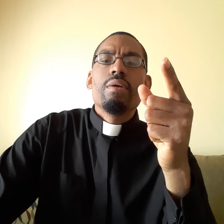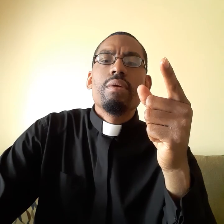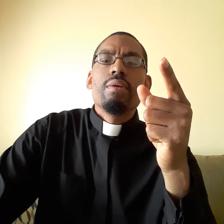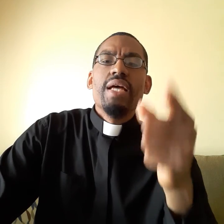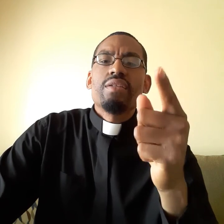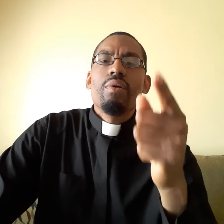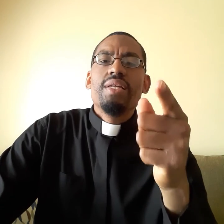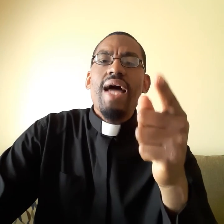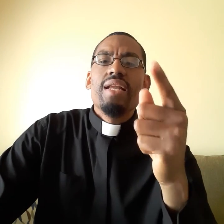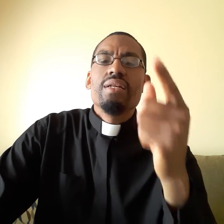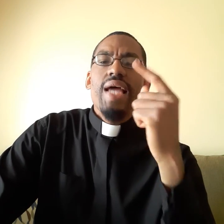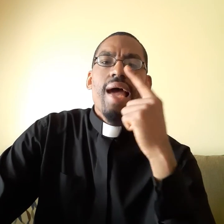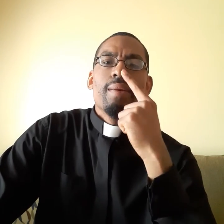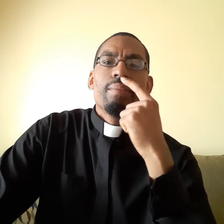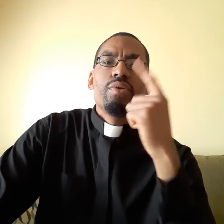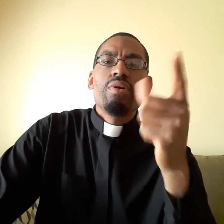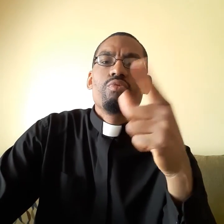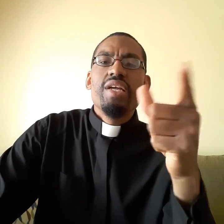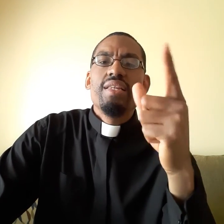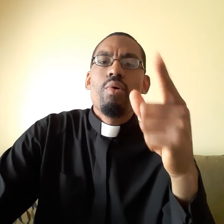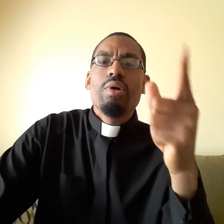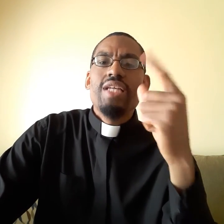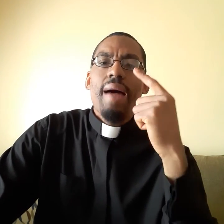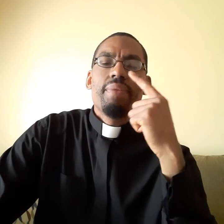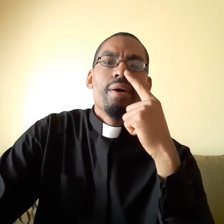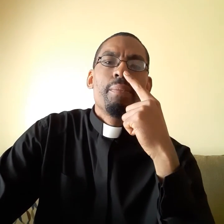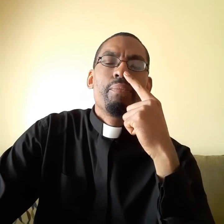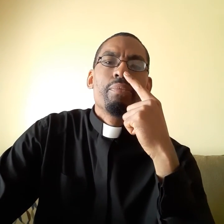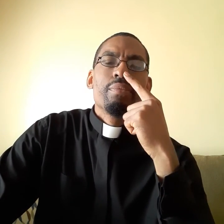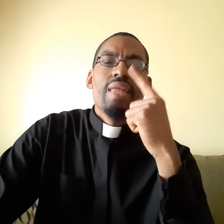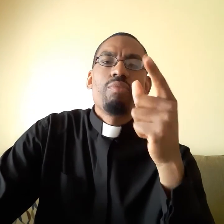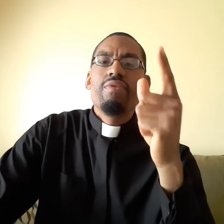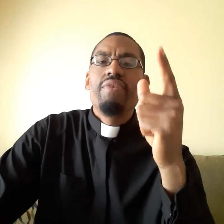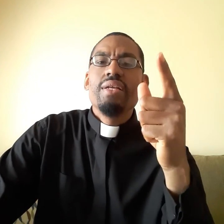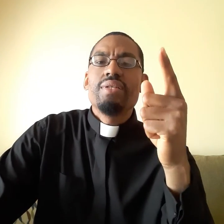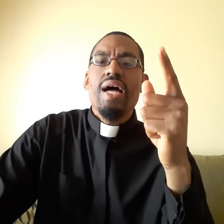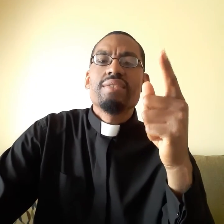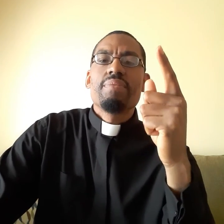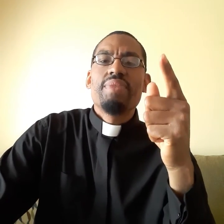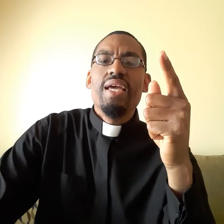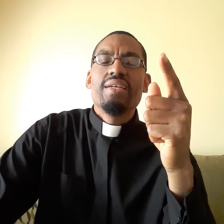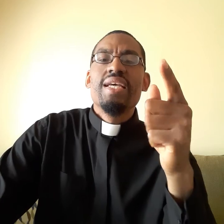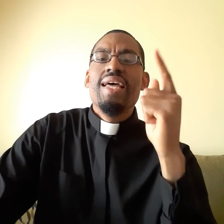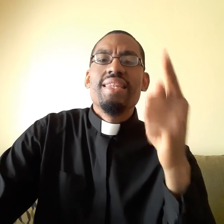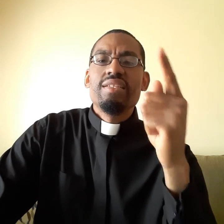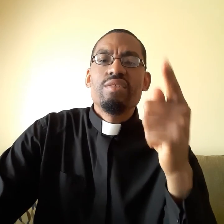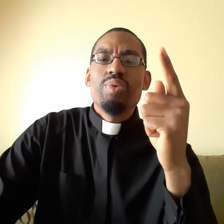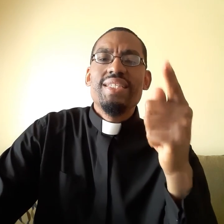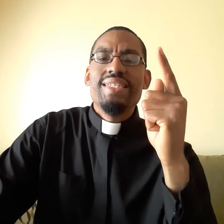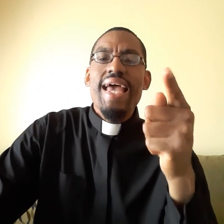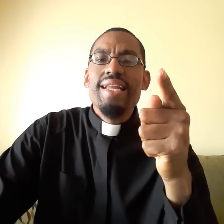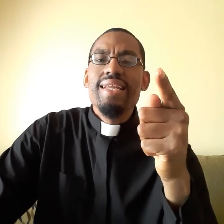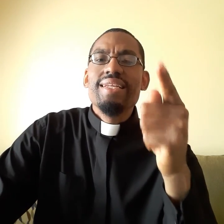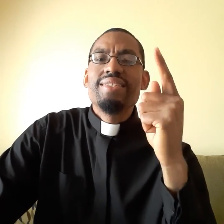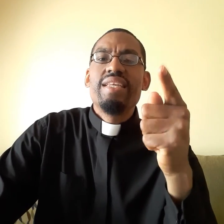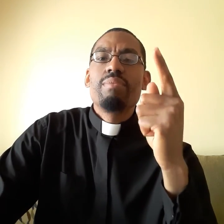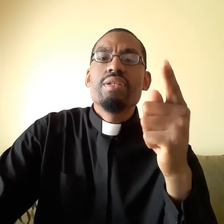Let's go to Daniel 10. You can read the whole chapter. That reveals to us some things. This is what Satan and his demons